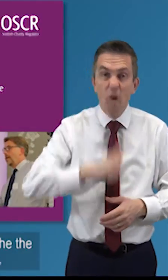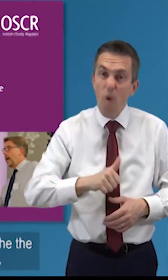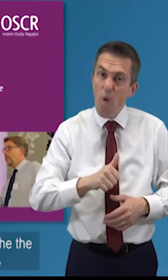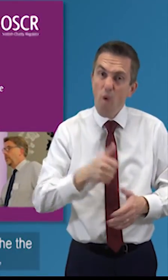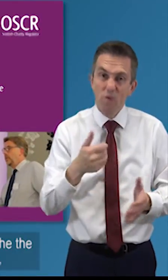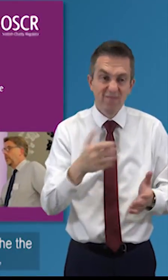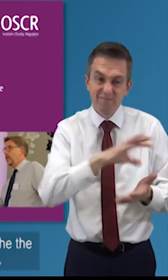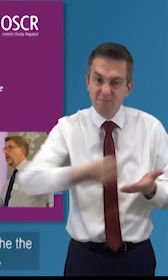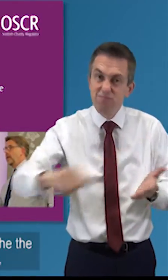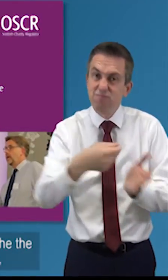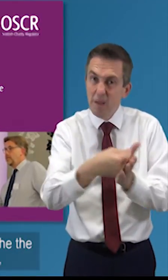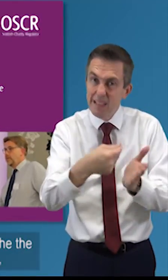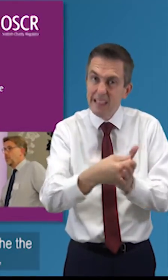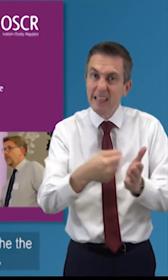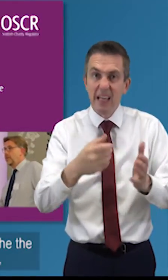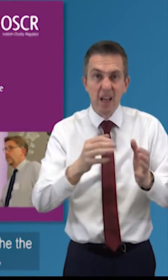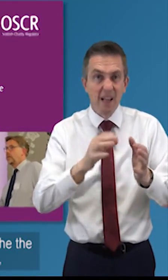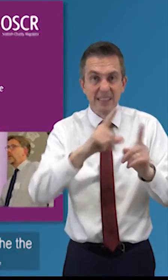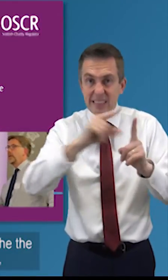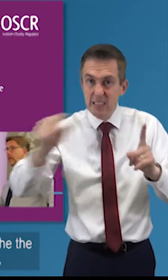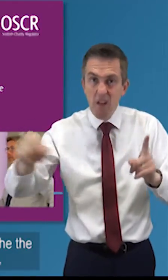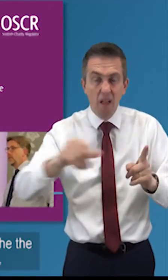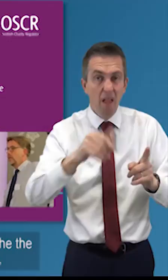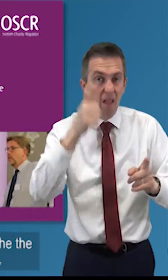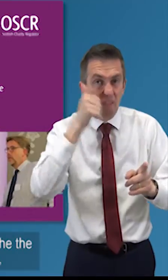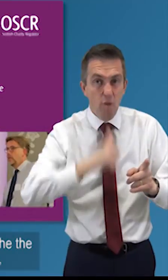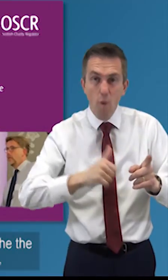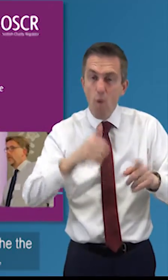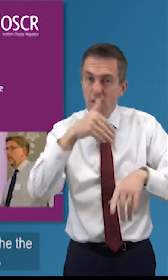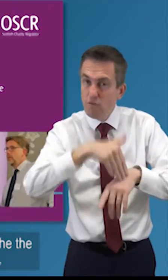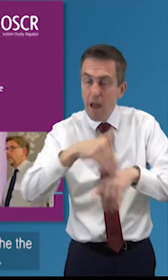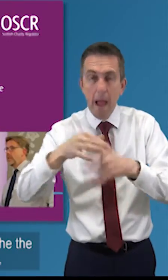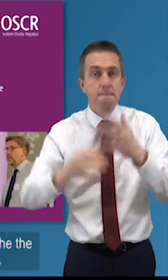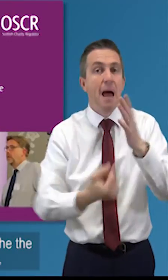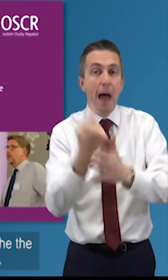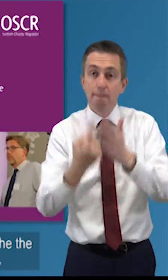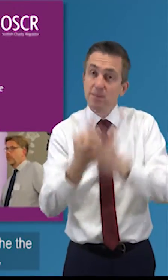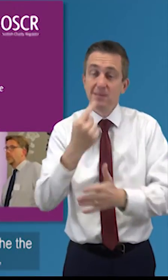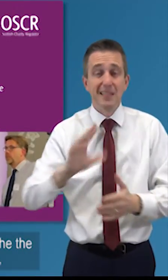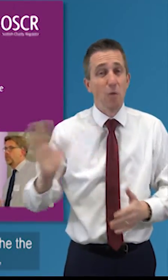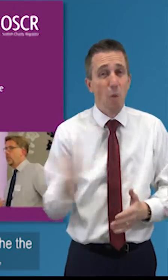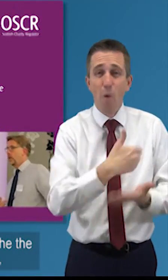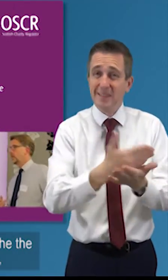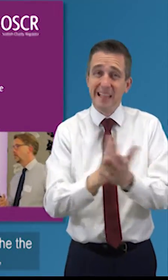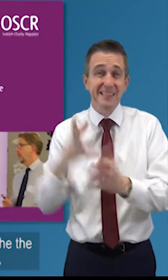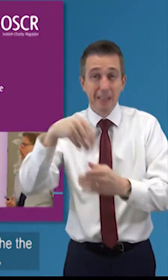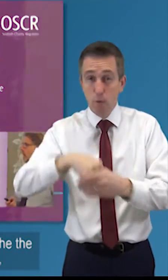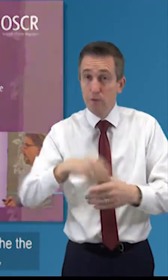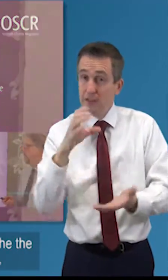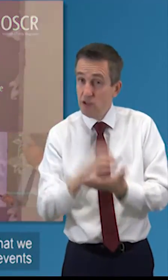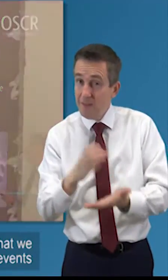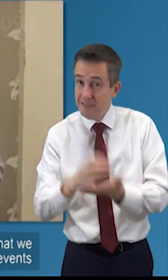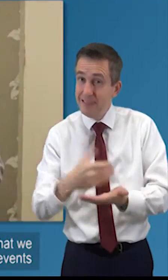it happens it happens in all sectors it happens in the the the charity sector just as much as anywhere else